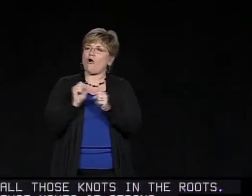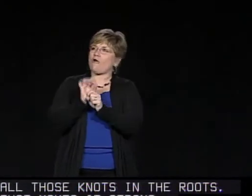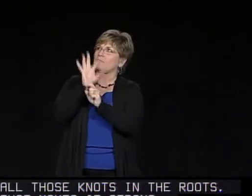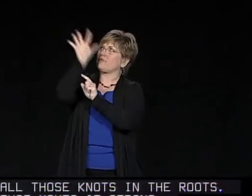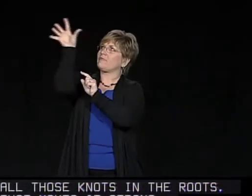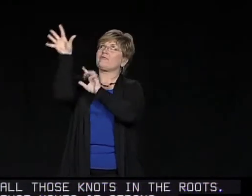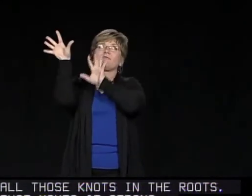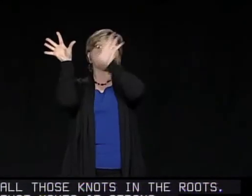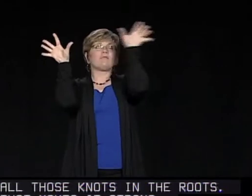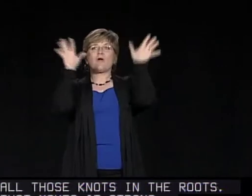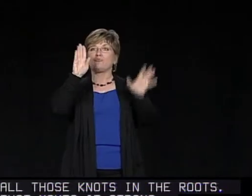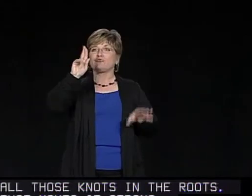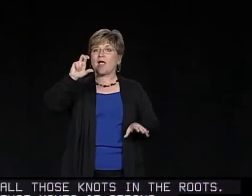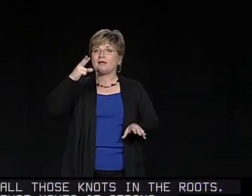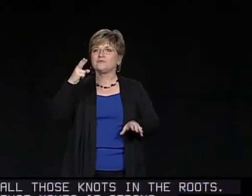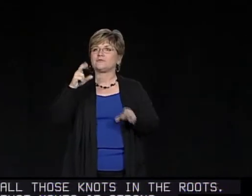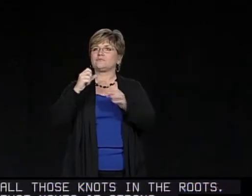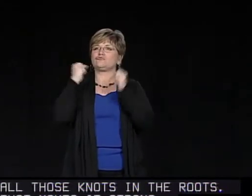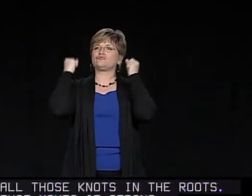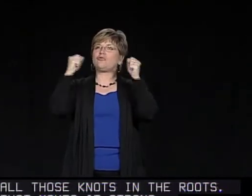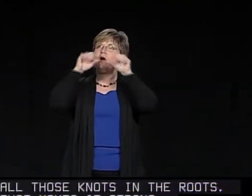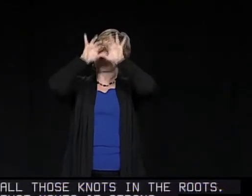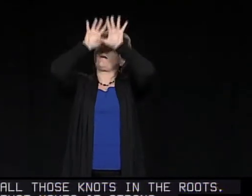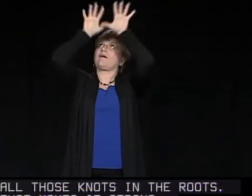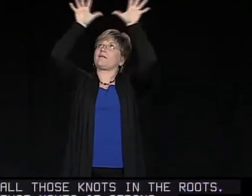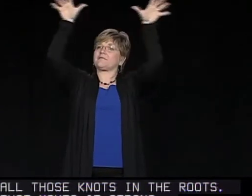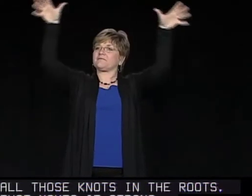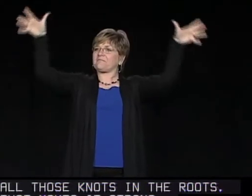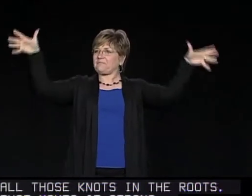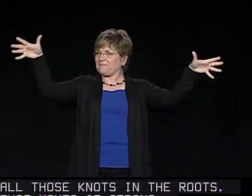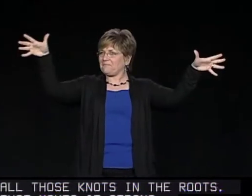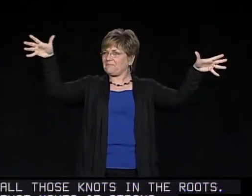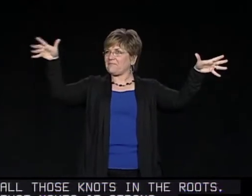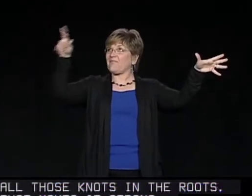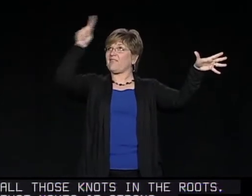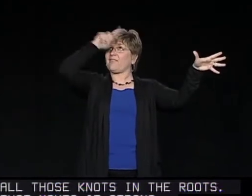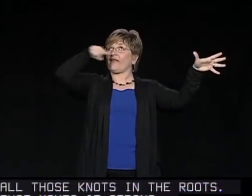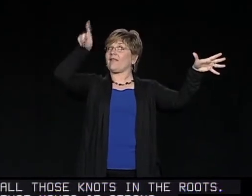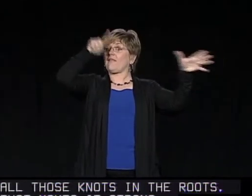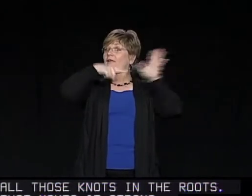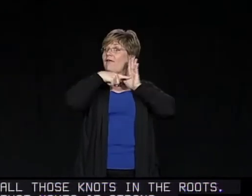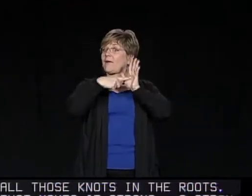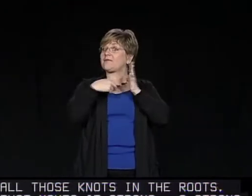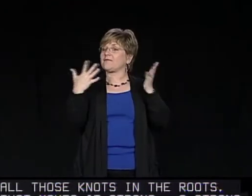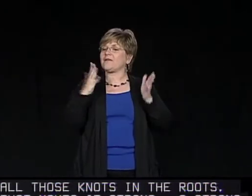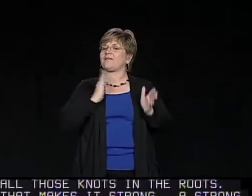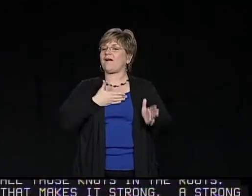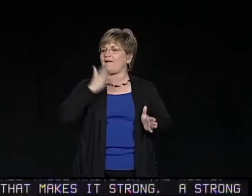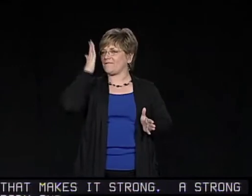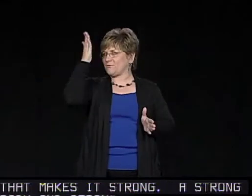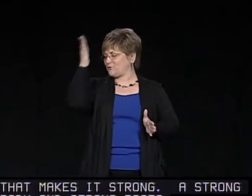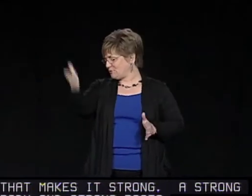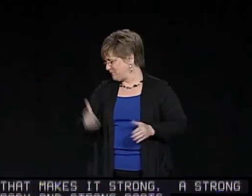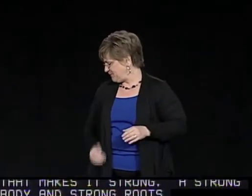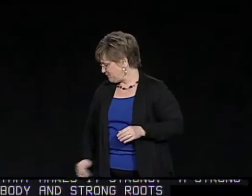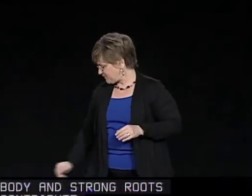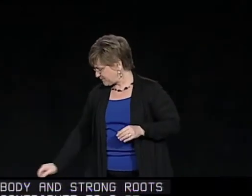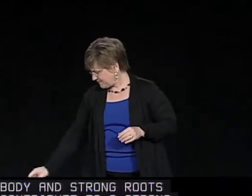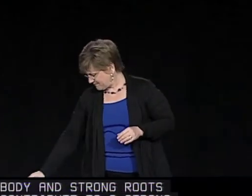A strong body and strong roots contribute to a strong and full and healthy tree. And that